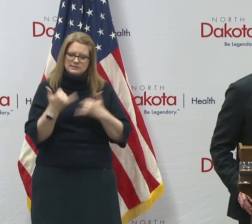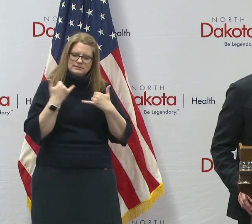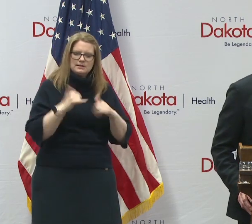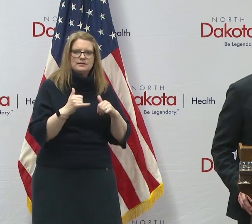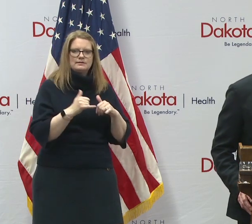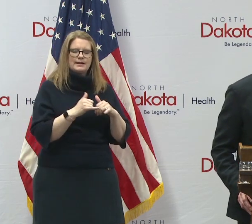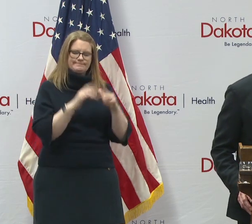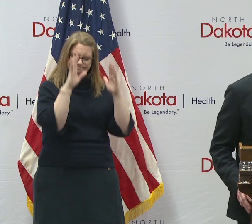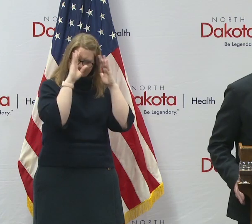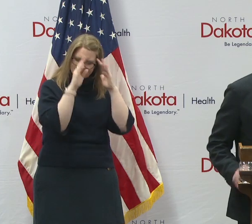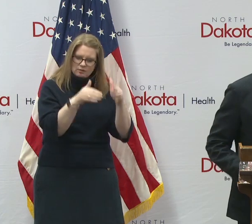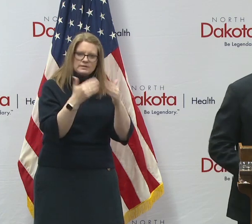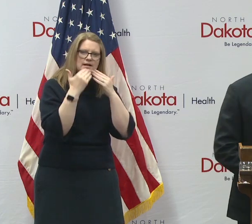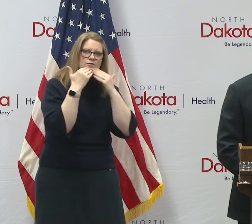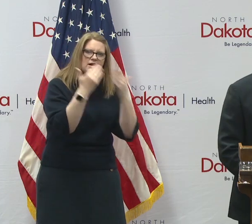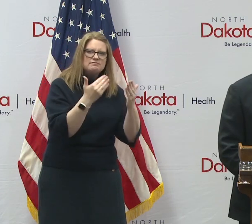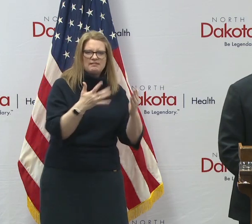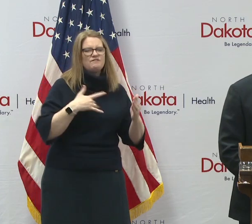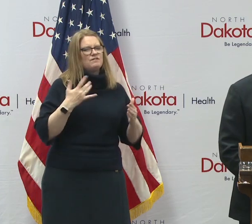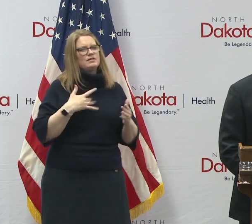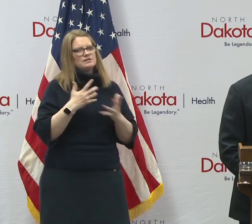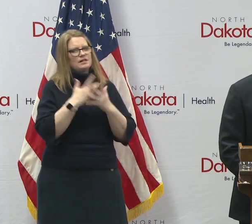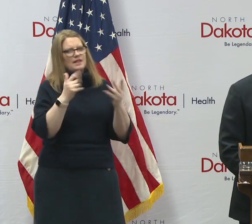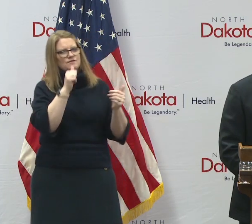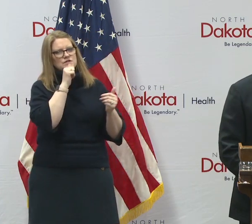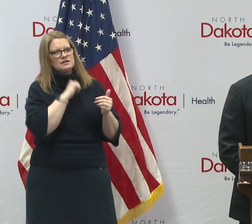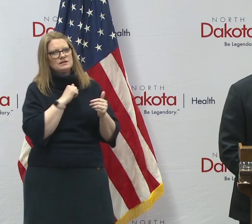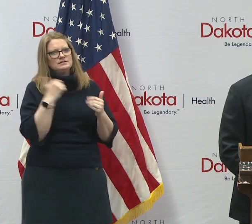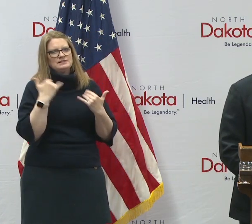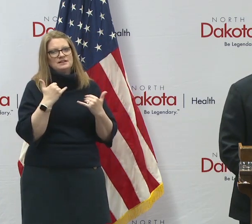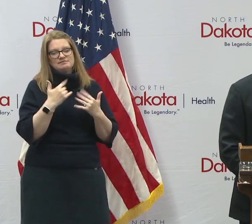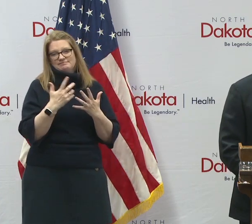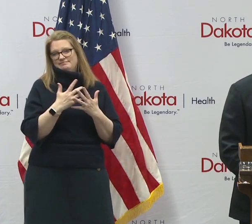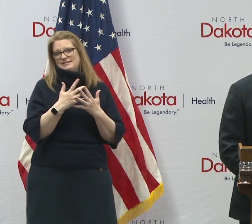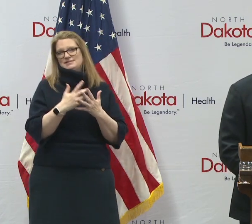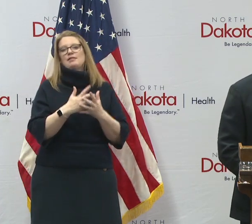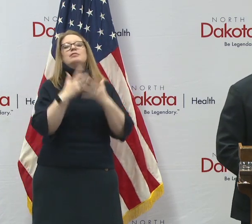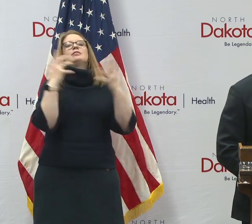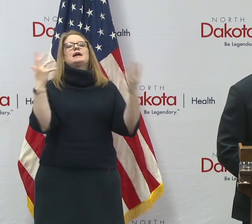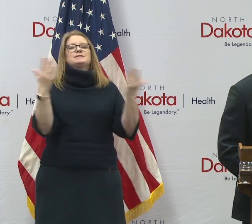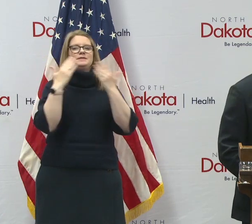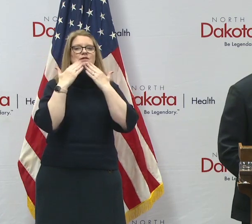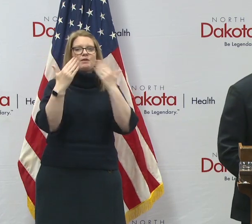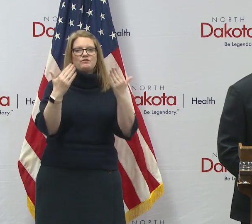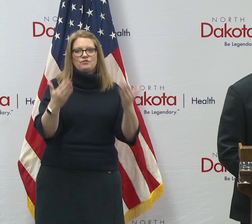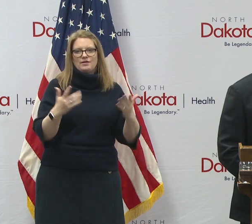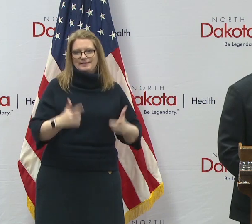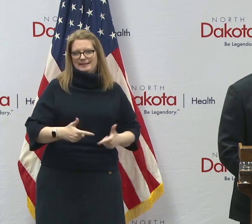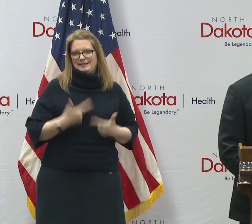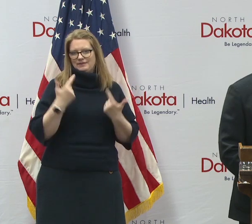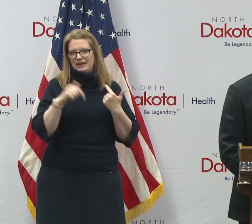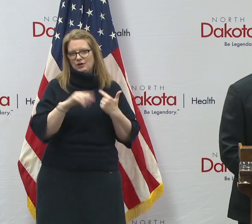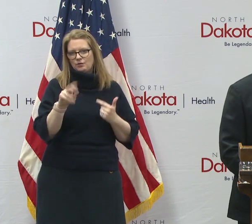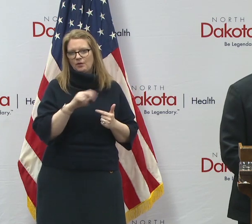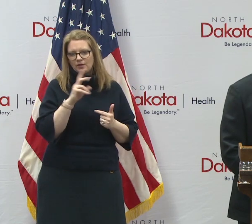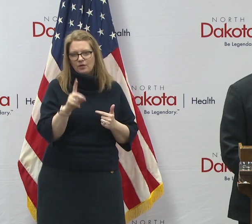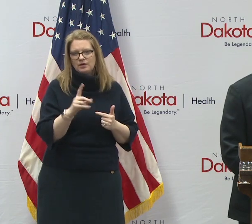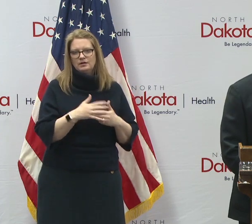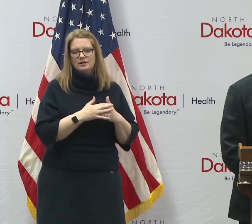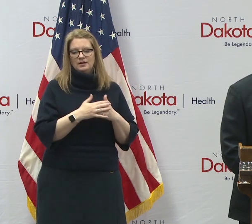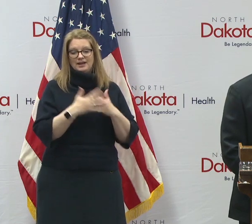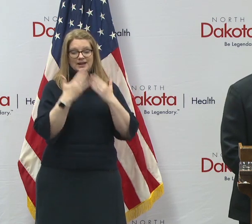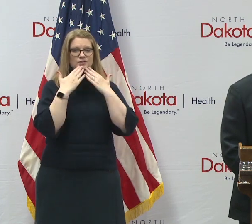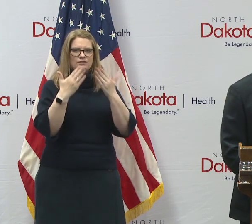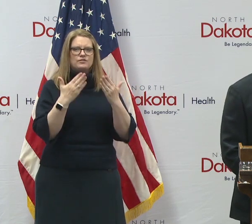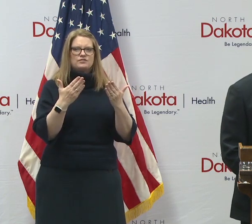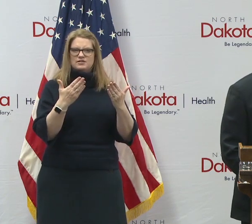gratitude of course gives you resilience. And there's a lot to be grateful for when you're, when you're living in North Dakota, and there's a lot to be grateful for when we have an opportunity